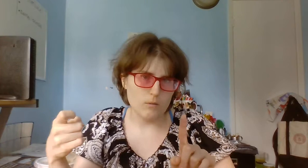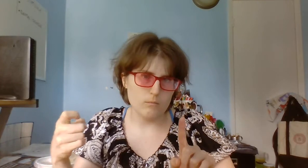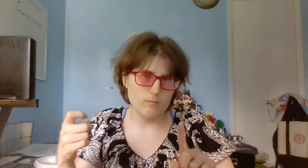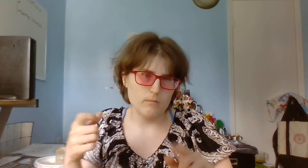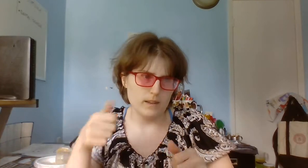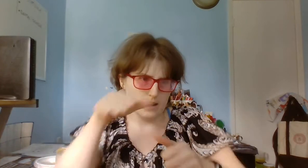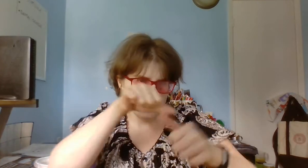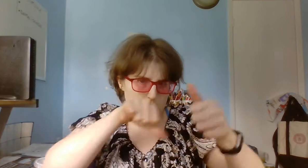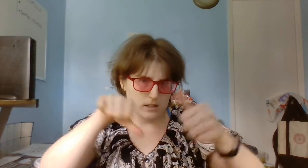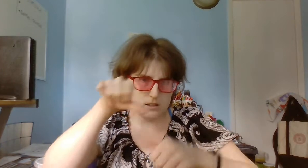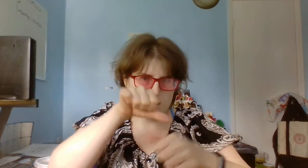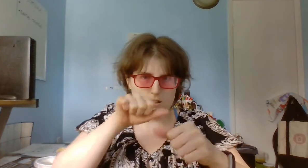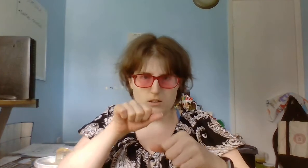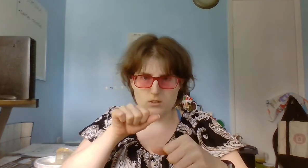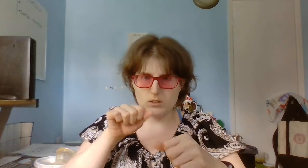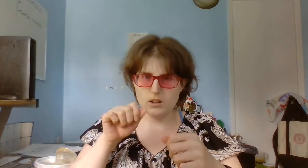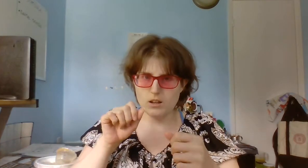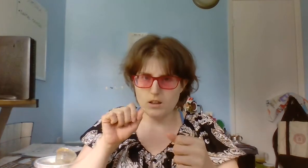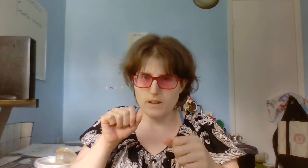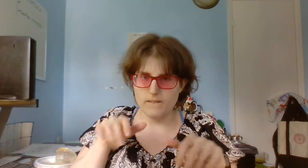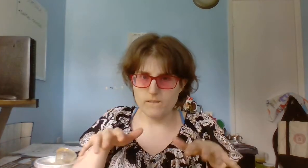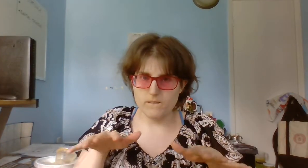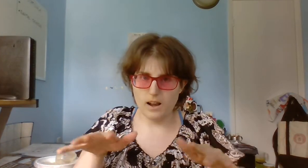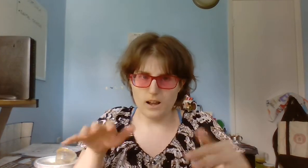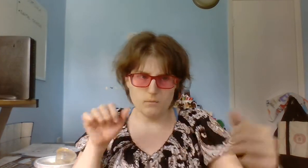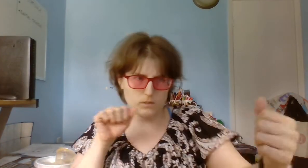each other's vibes.